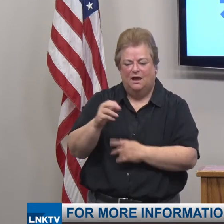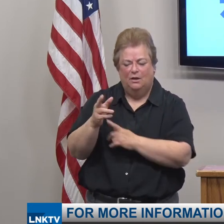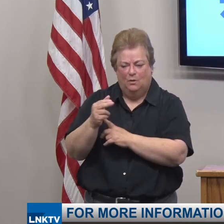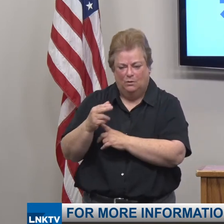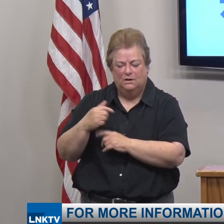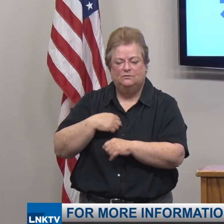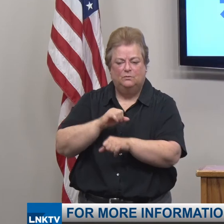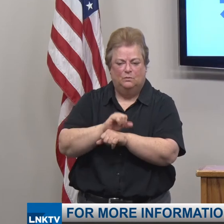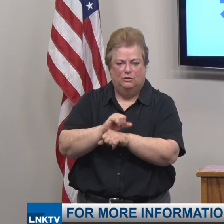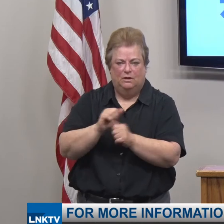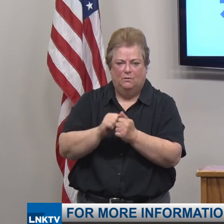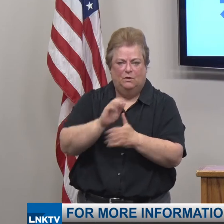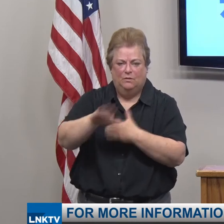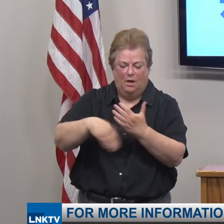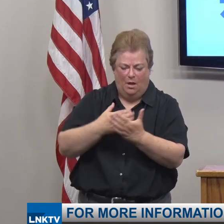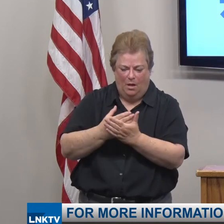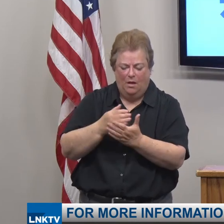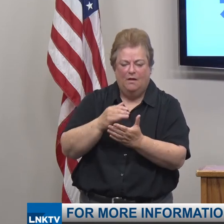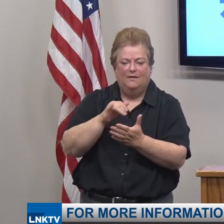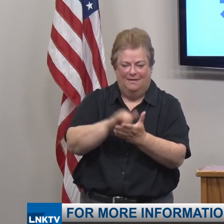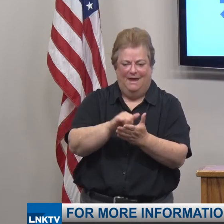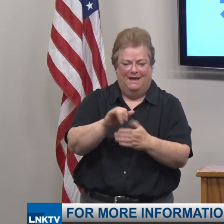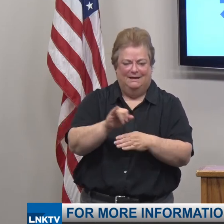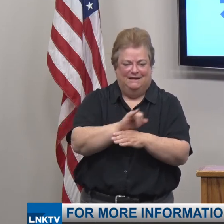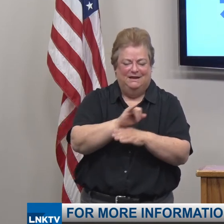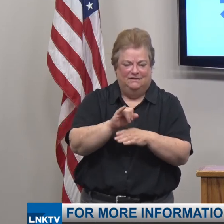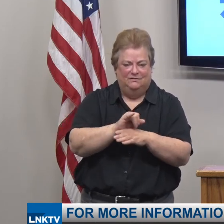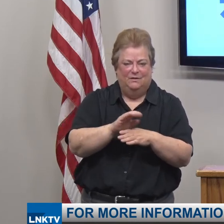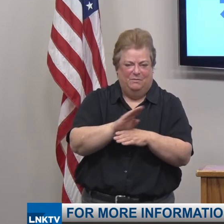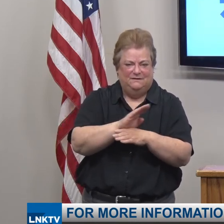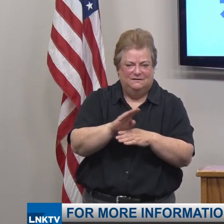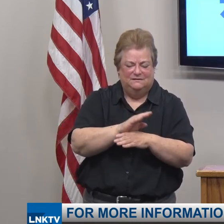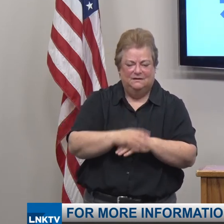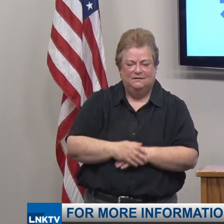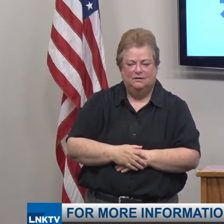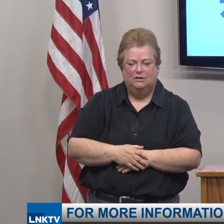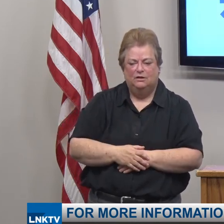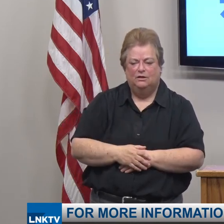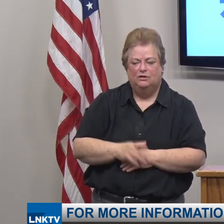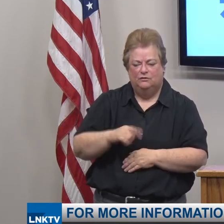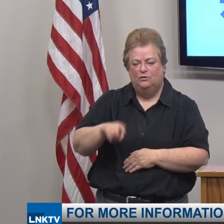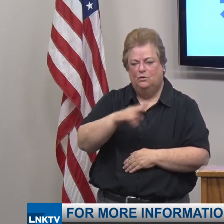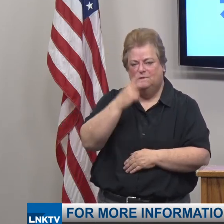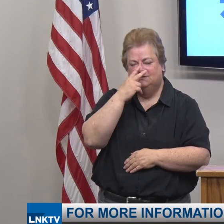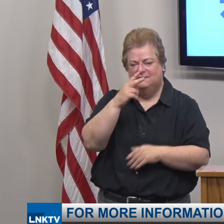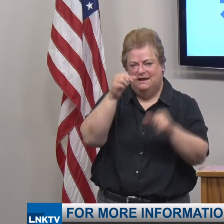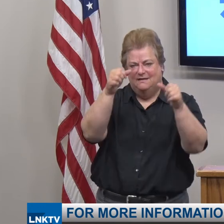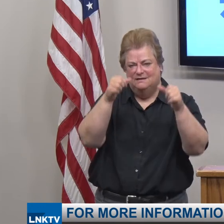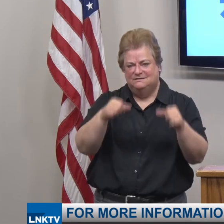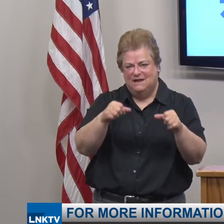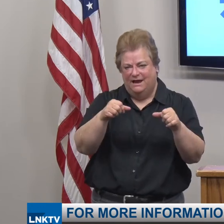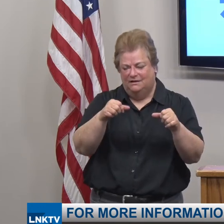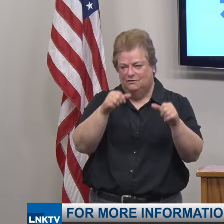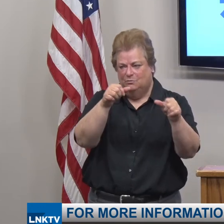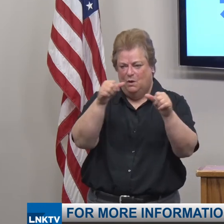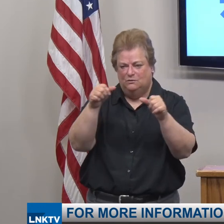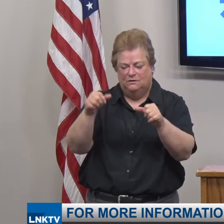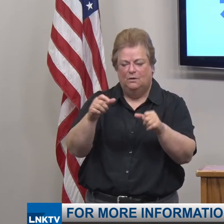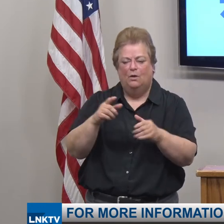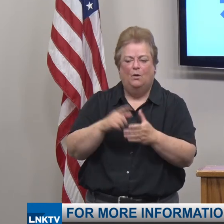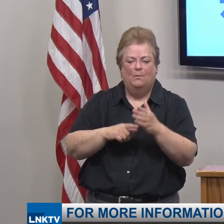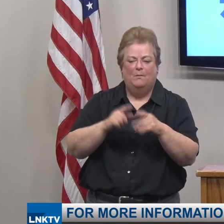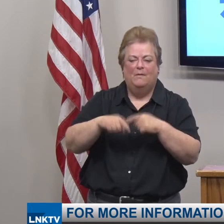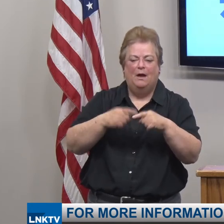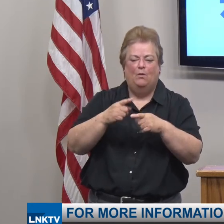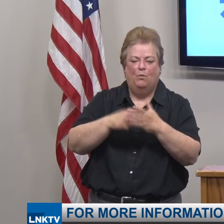we work very closely with the industry. So there'll be signage coming up out around the city about what people need